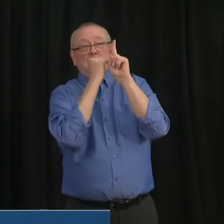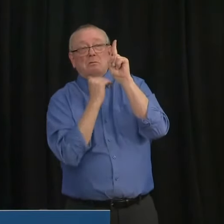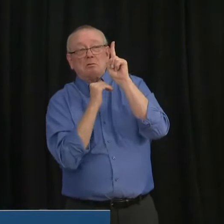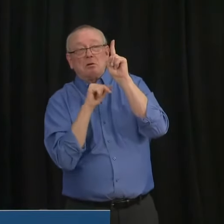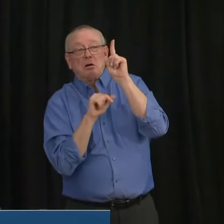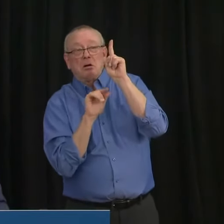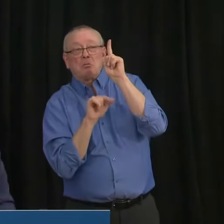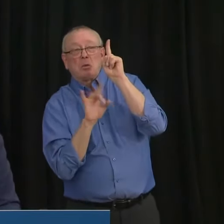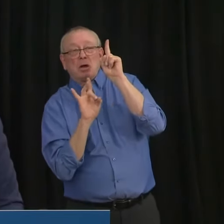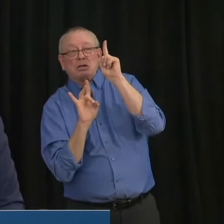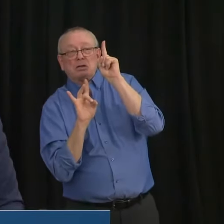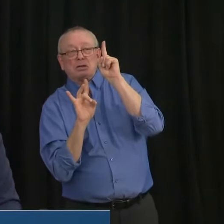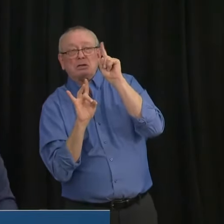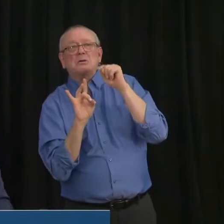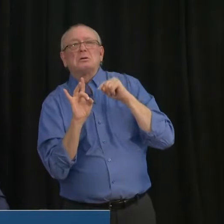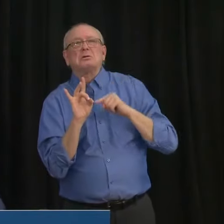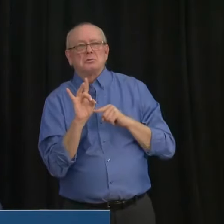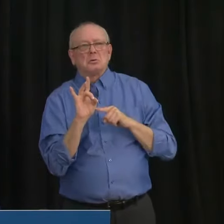begun effectively to bend the curve.